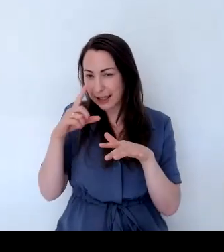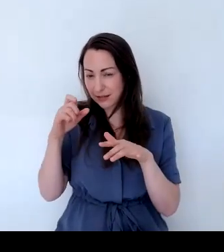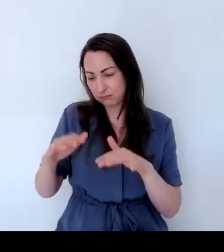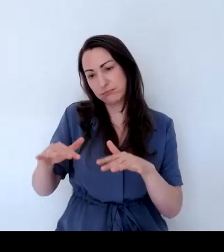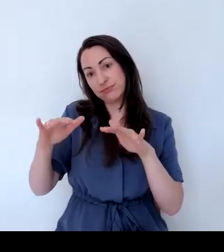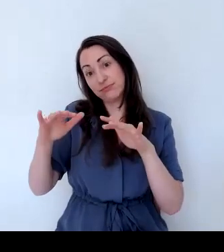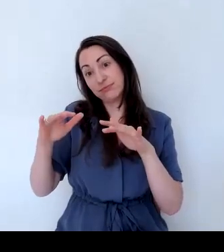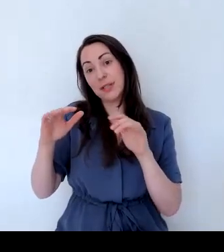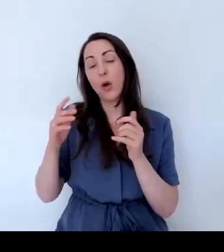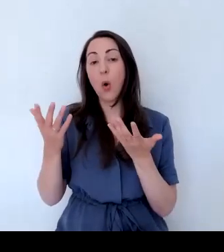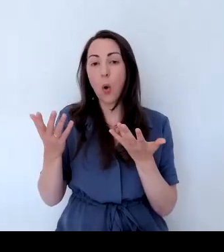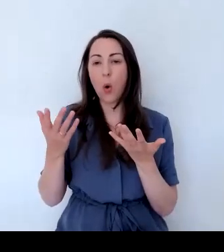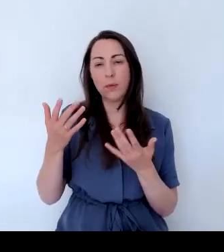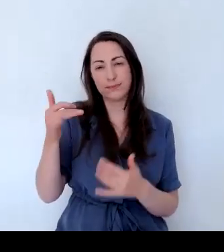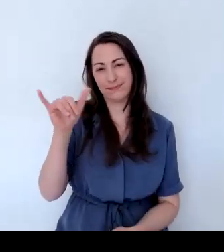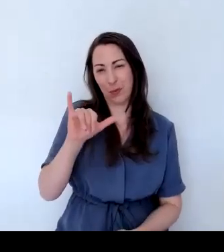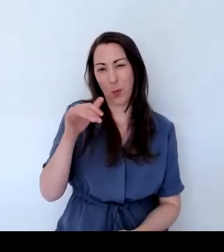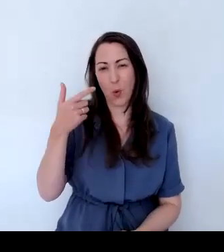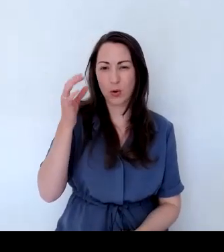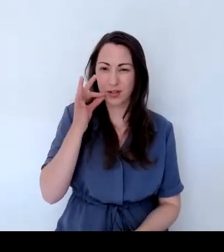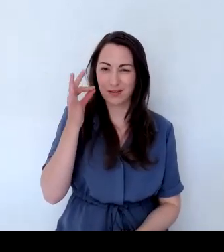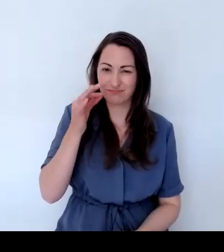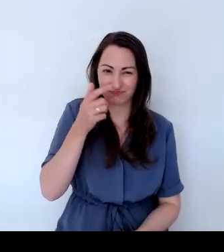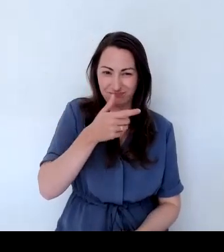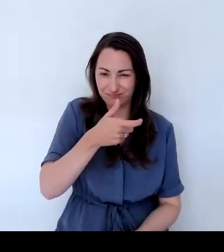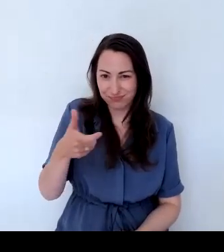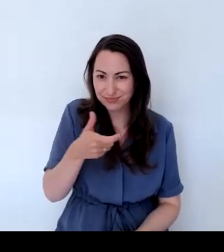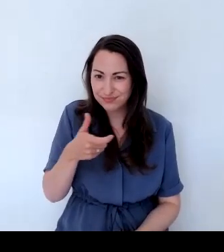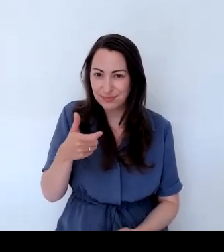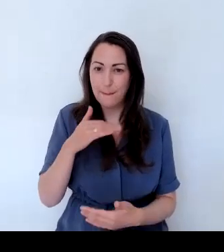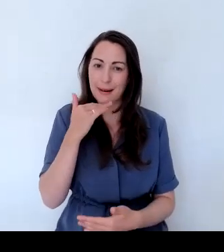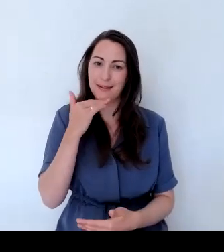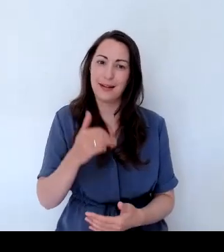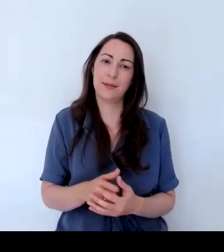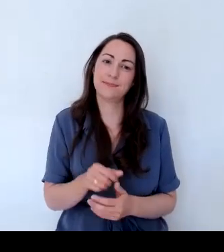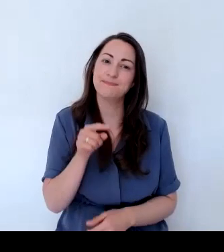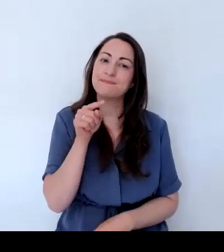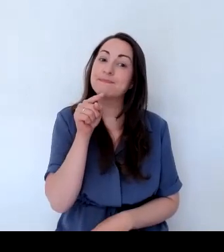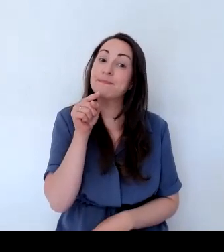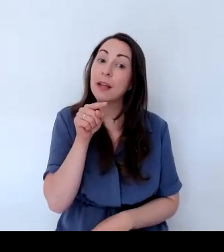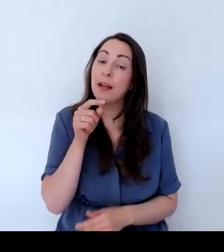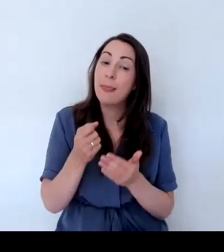we've got, this is one of my favourite fasca dot bedding. This is bacopa.